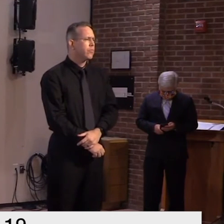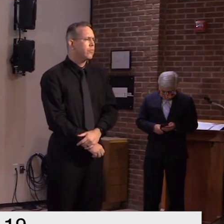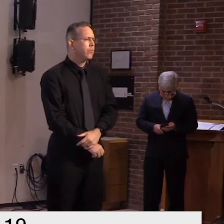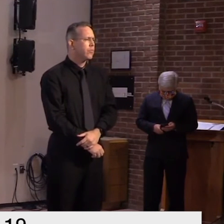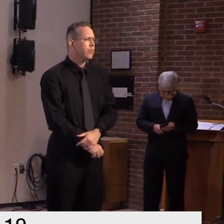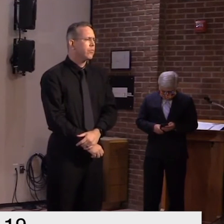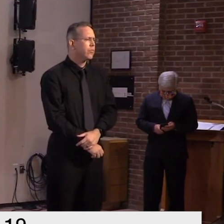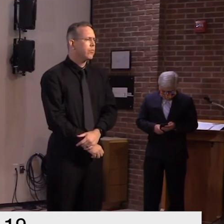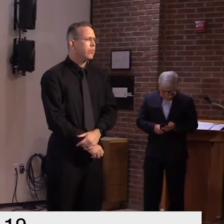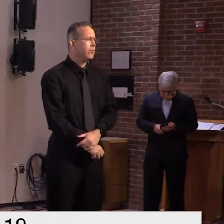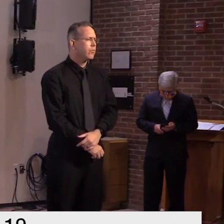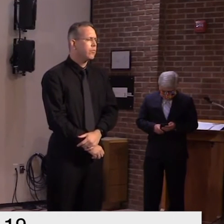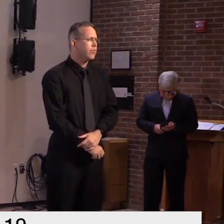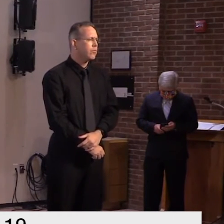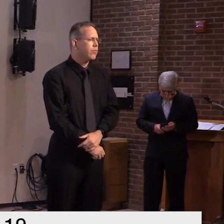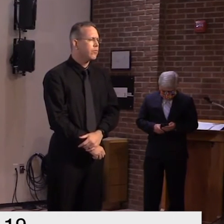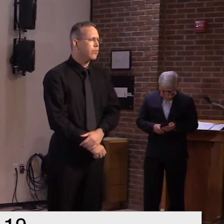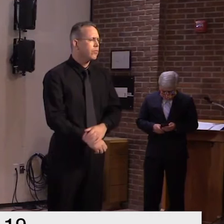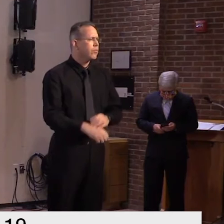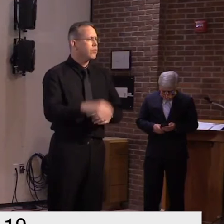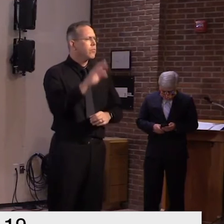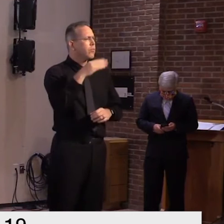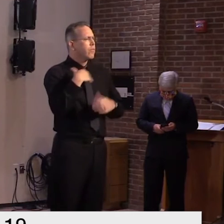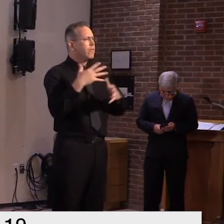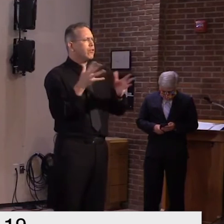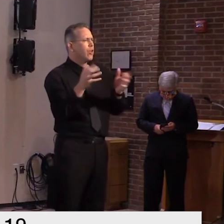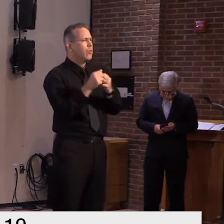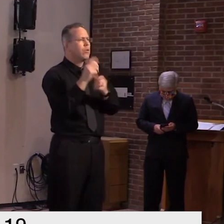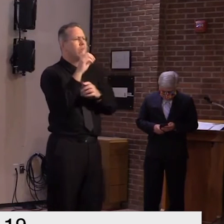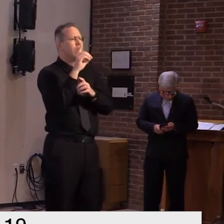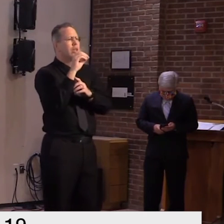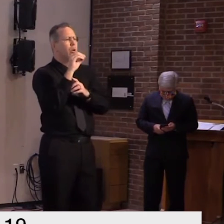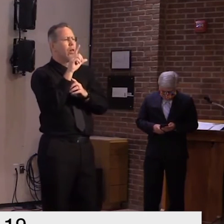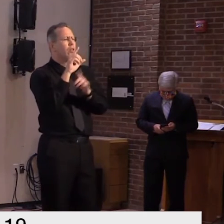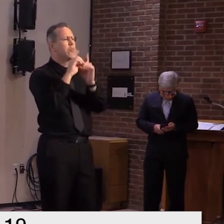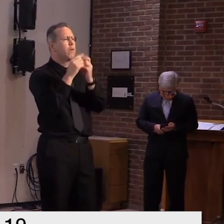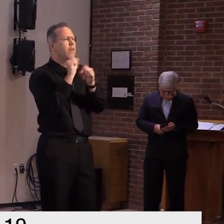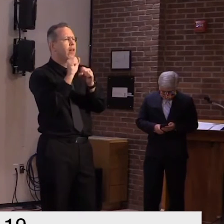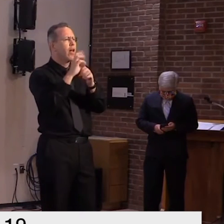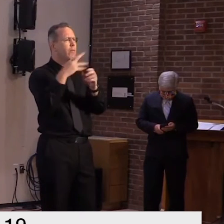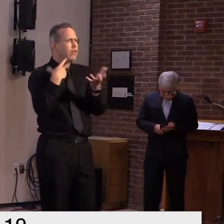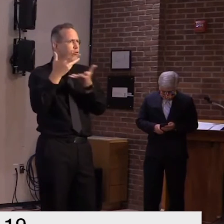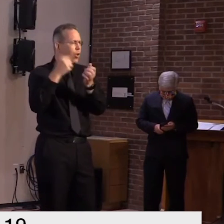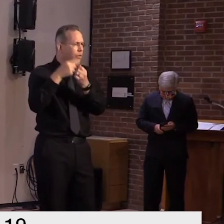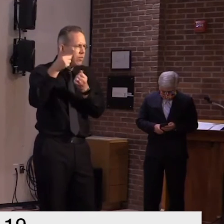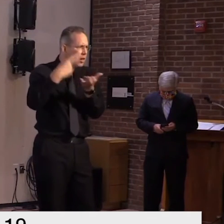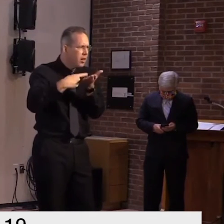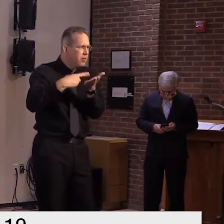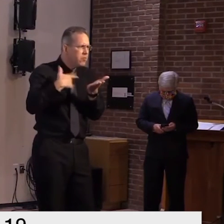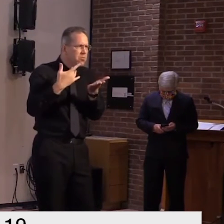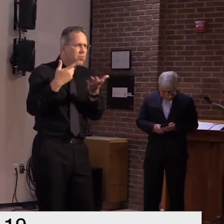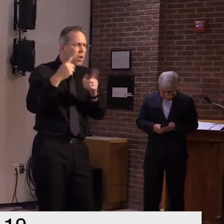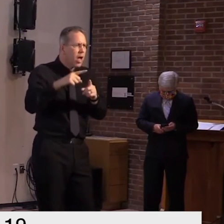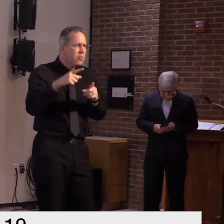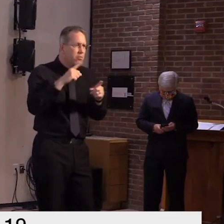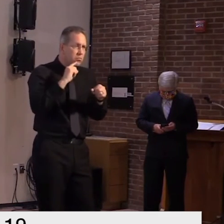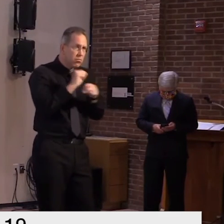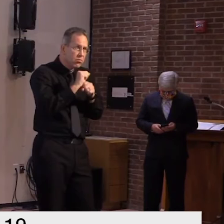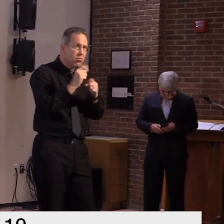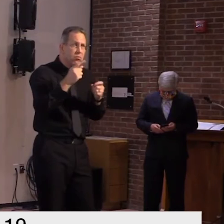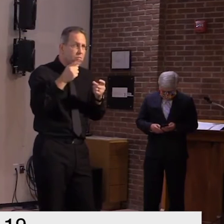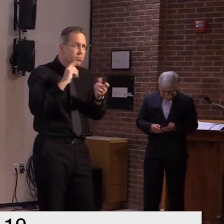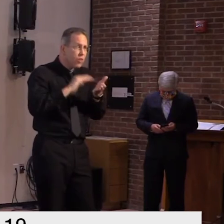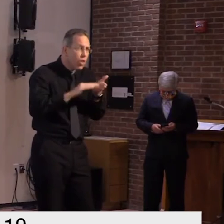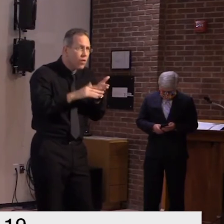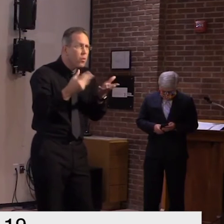large portion of the entire uh usgis staff nationally um in our conversation uh the